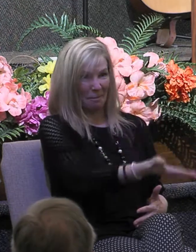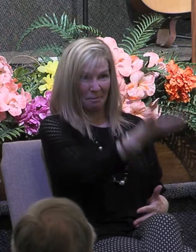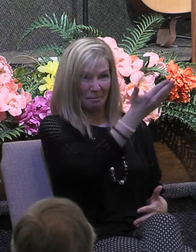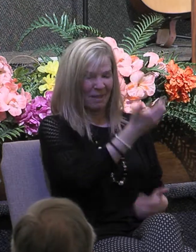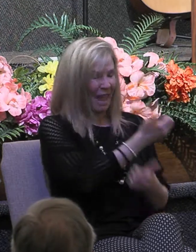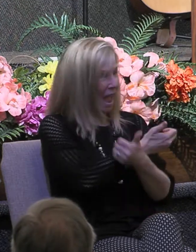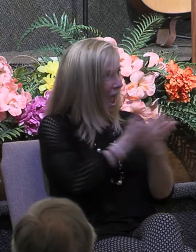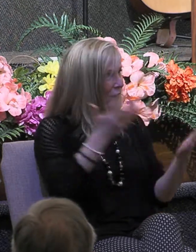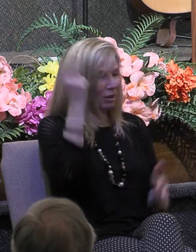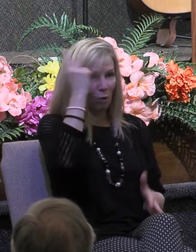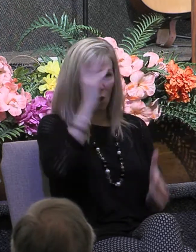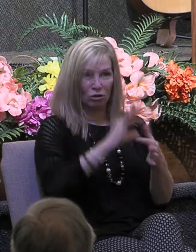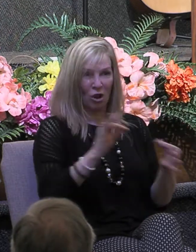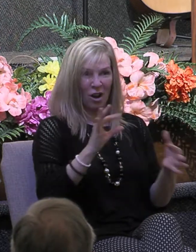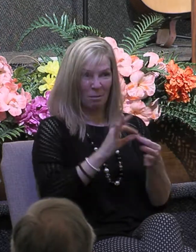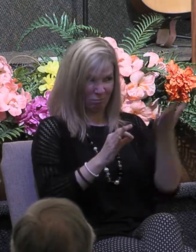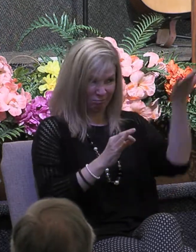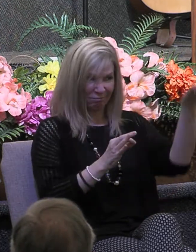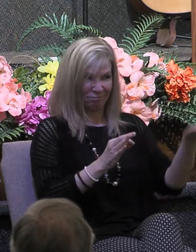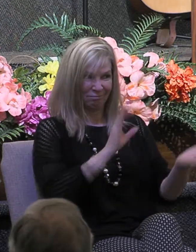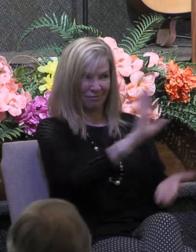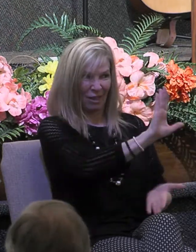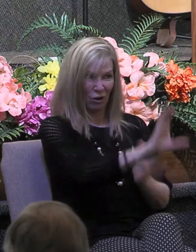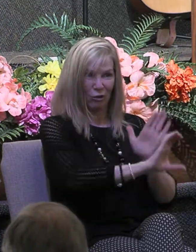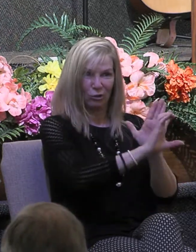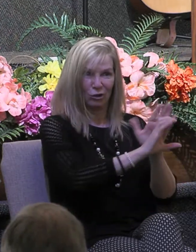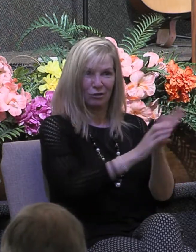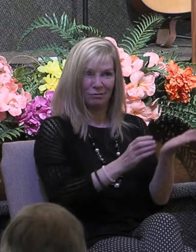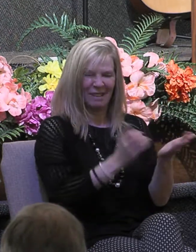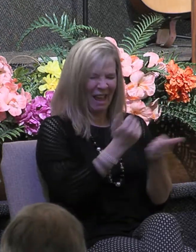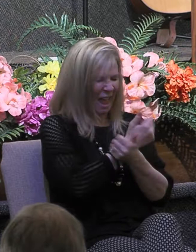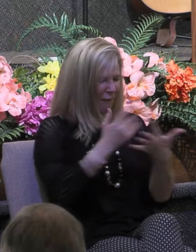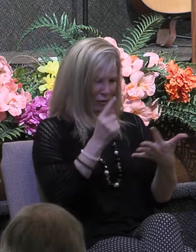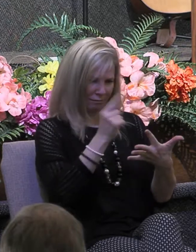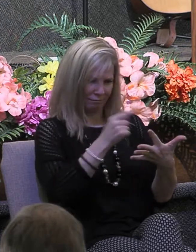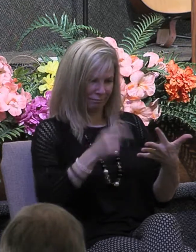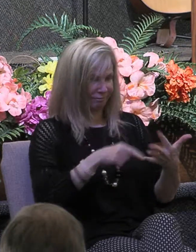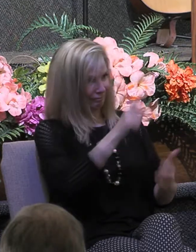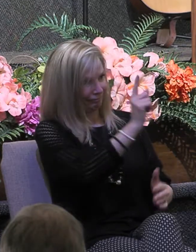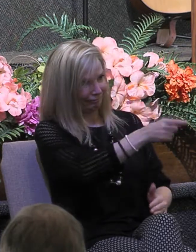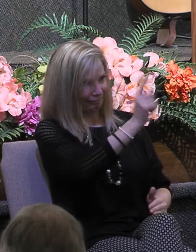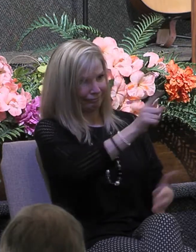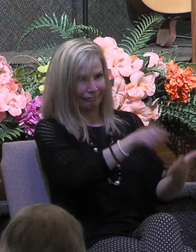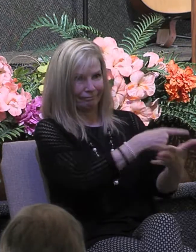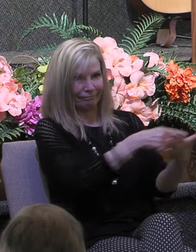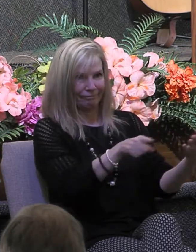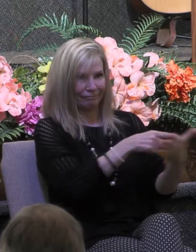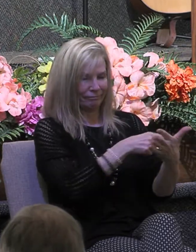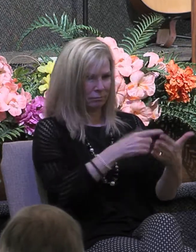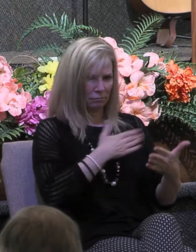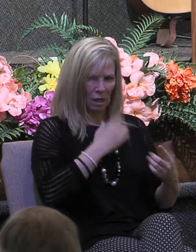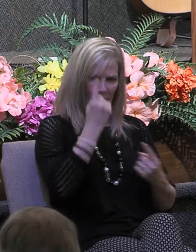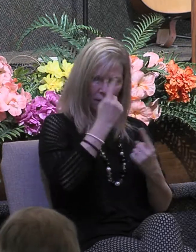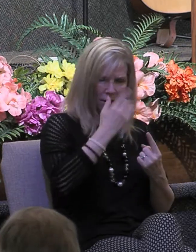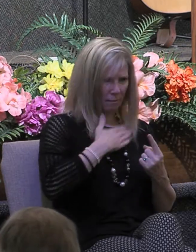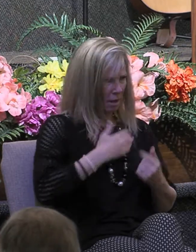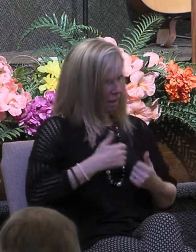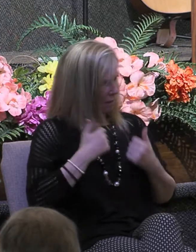spoke of was a rebuke to them their way of thinking their way of living that's why he said I show you a more